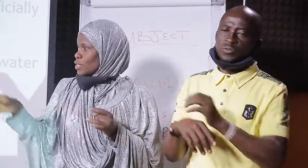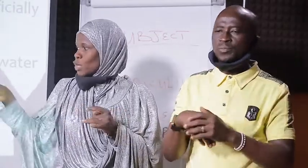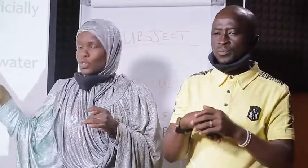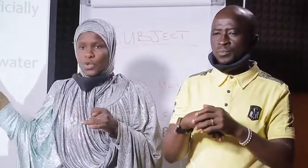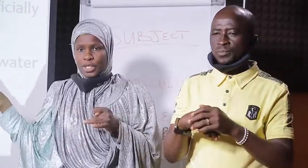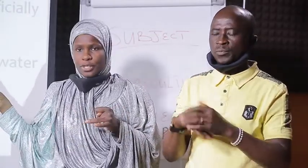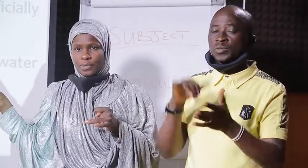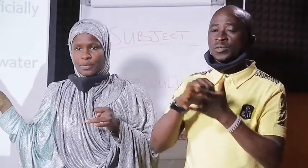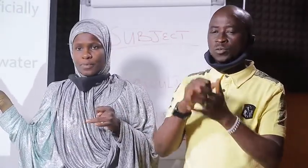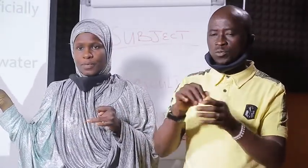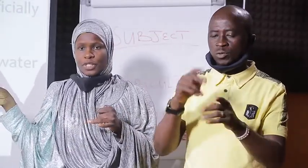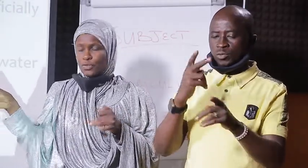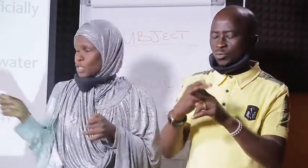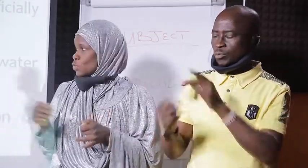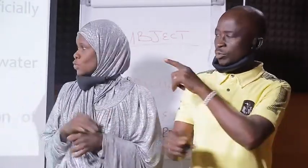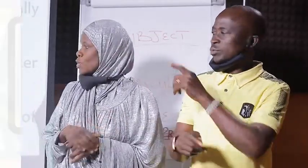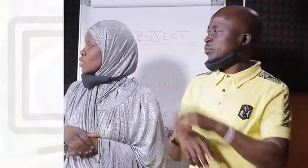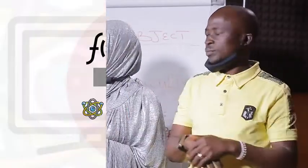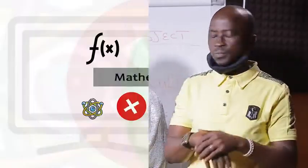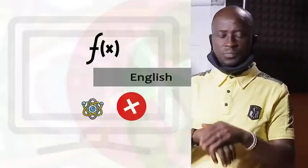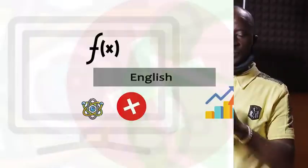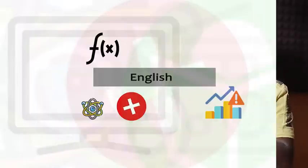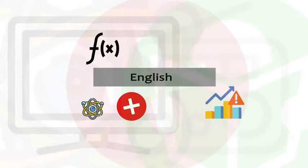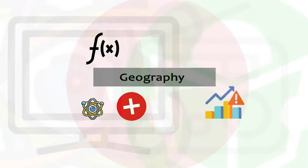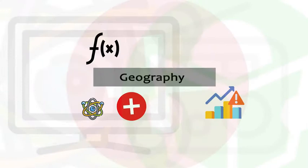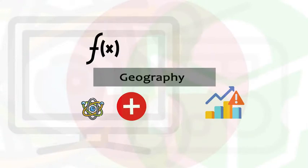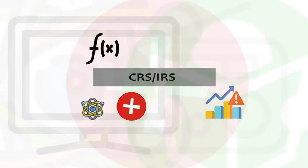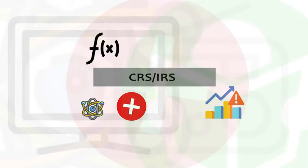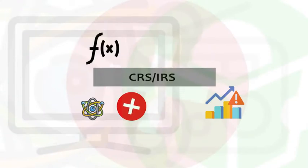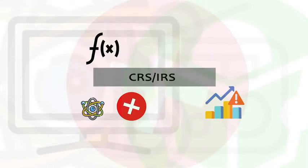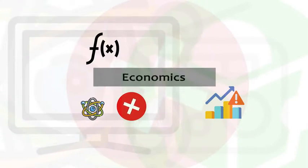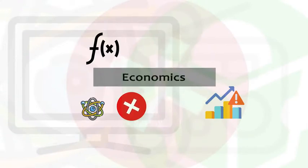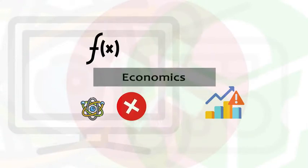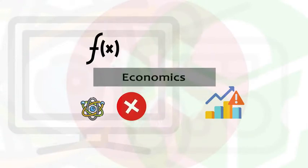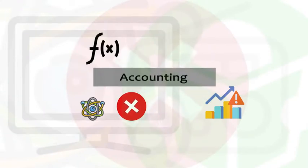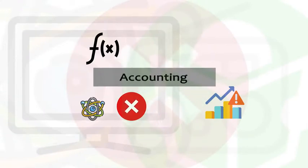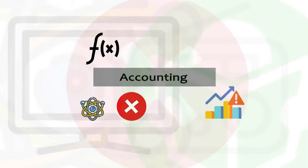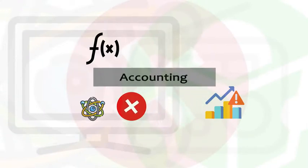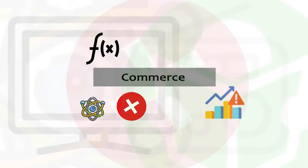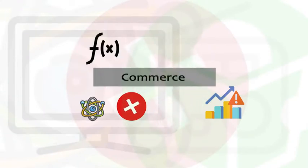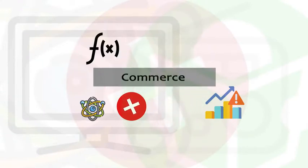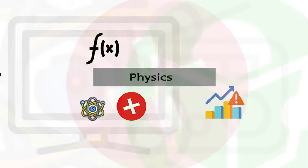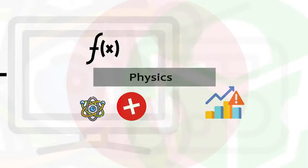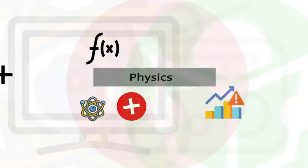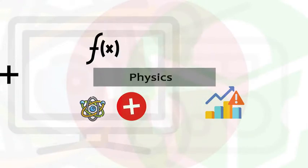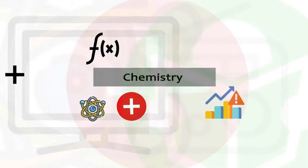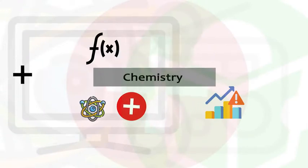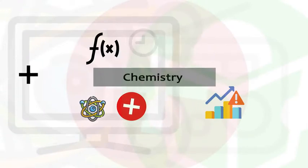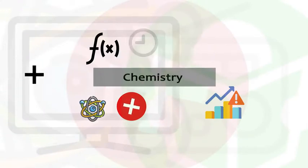doing your stocking. It refers to stocking. Stocking. Stocking. Stocking.